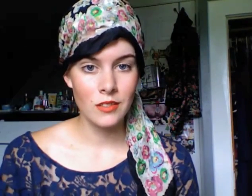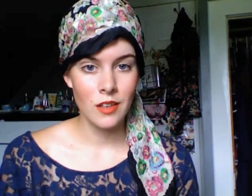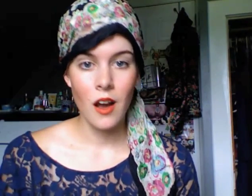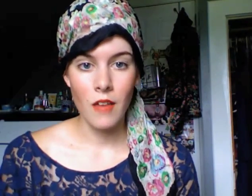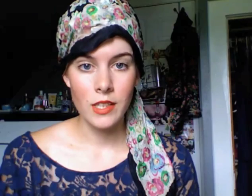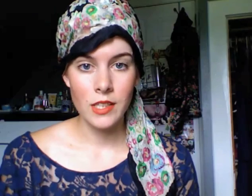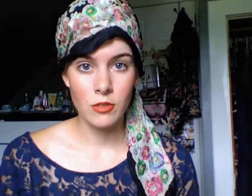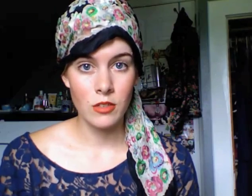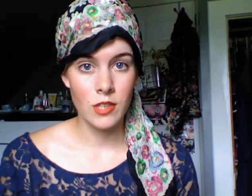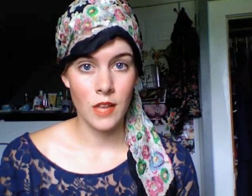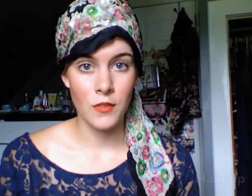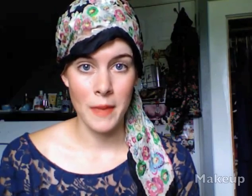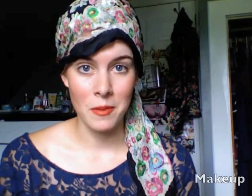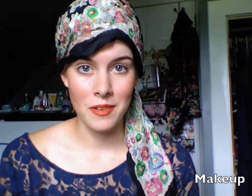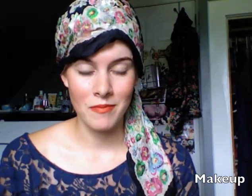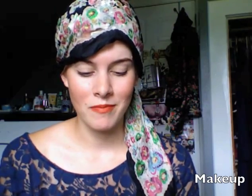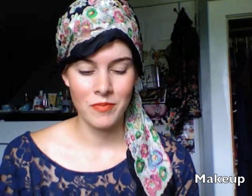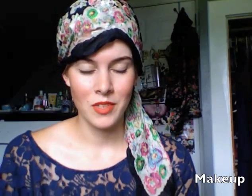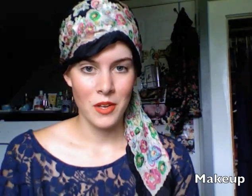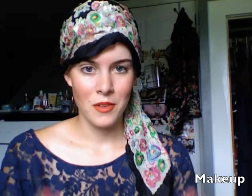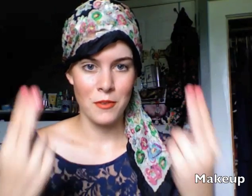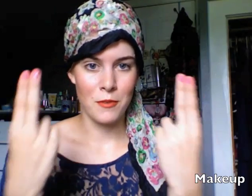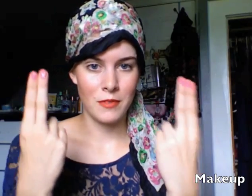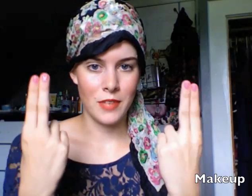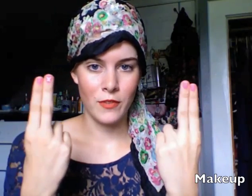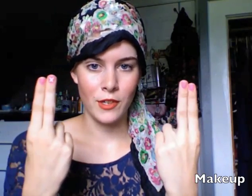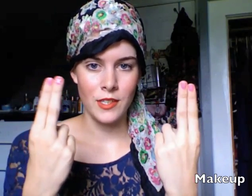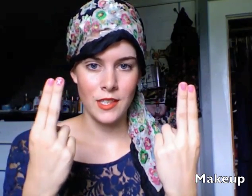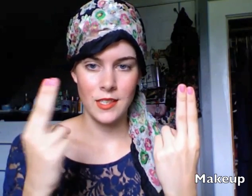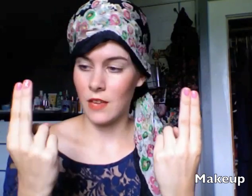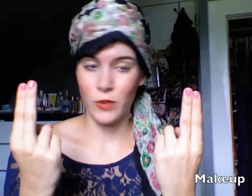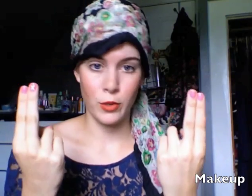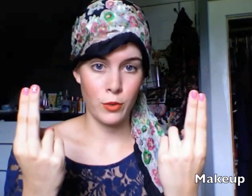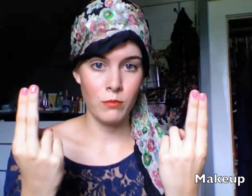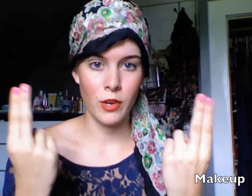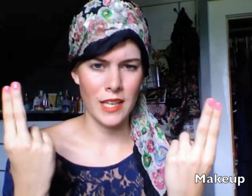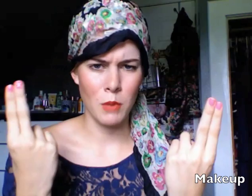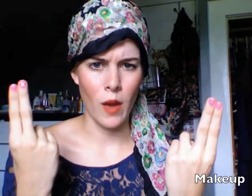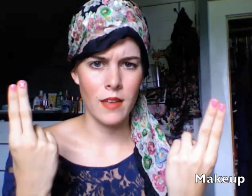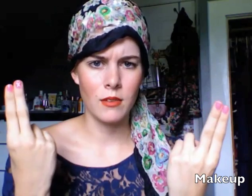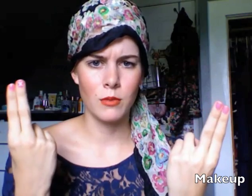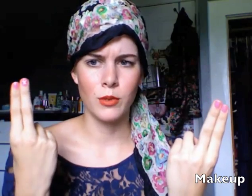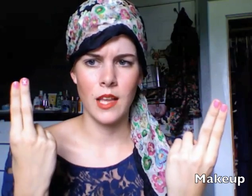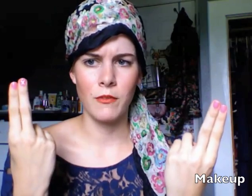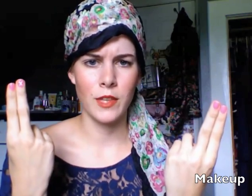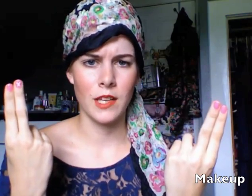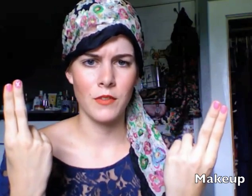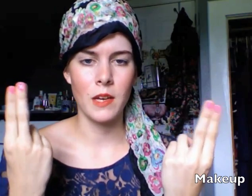First, obviously you need to know the sign for makeup. You take your fingers, this is the sign for you, don't ask me why I'm using that for the sign for makeup.